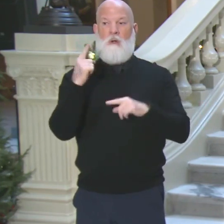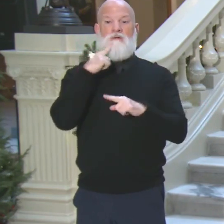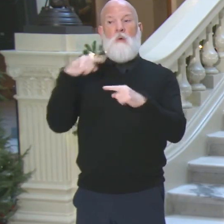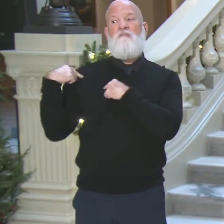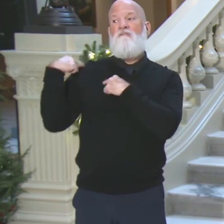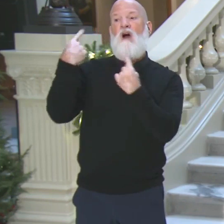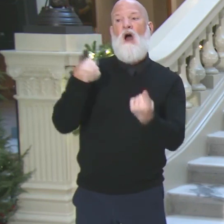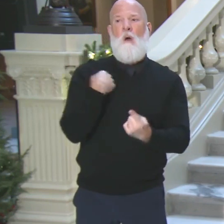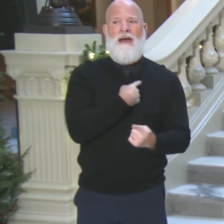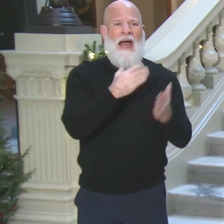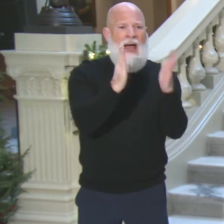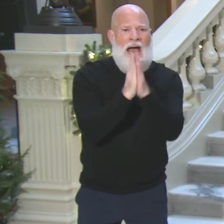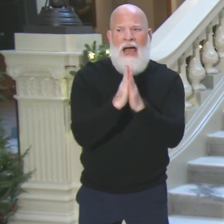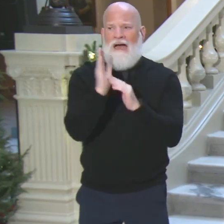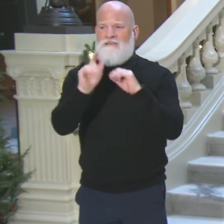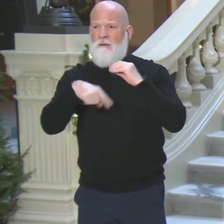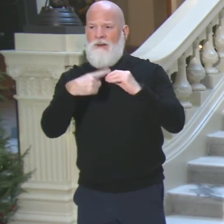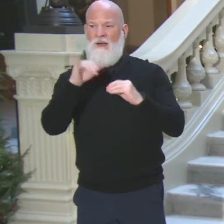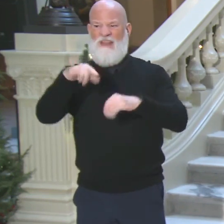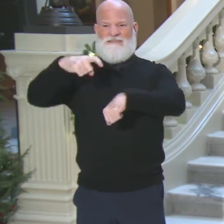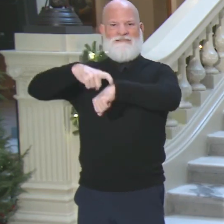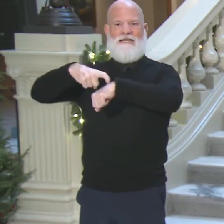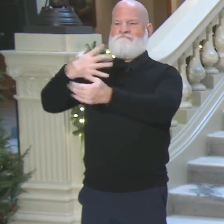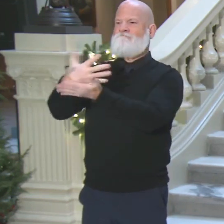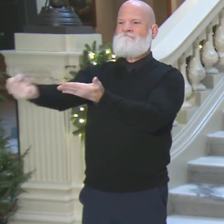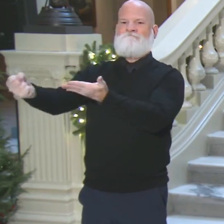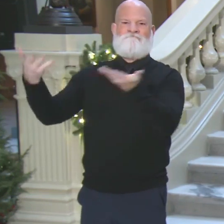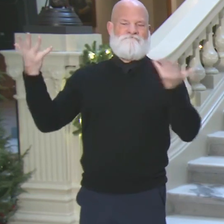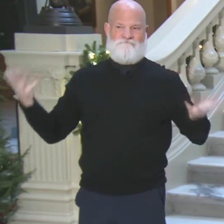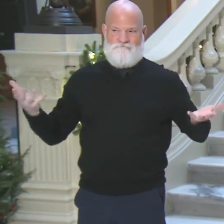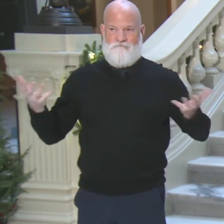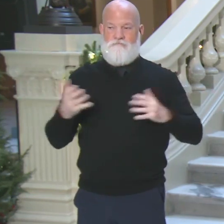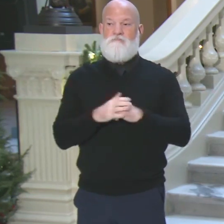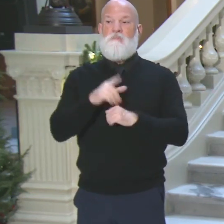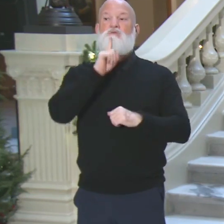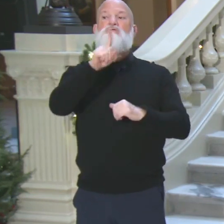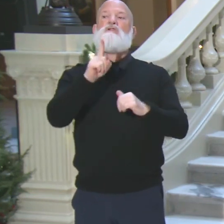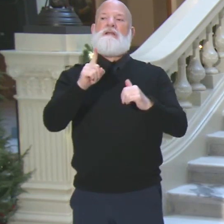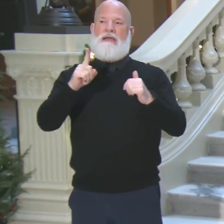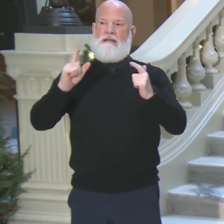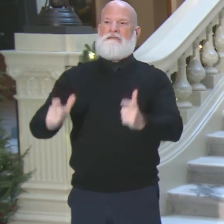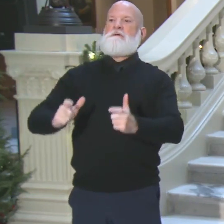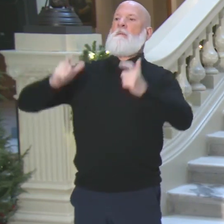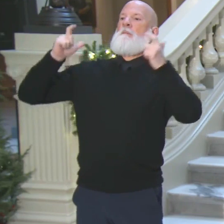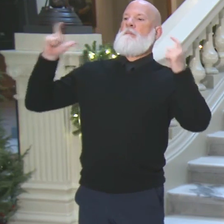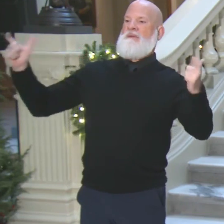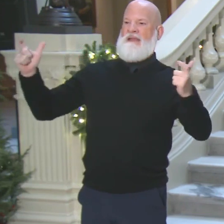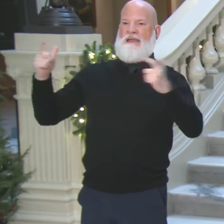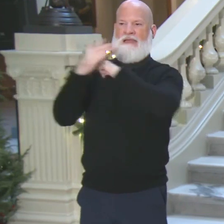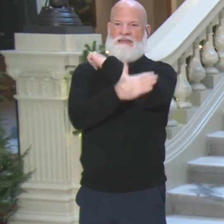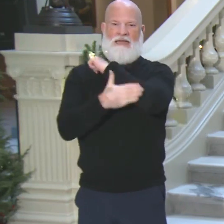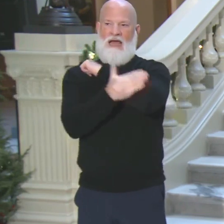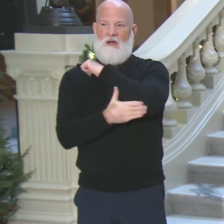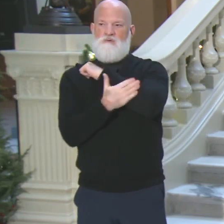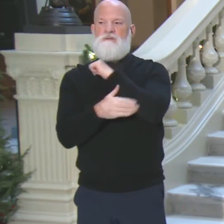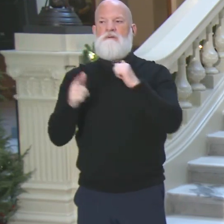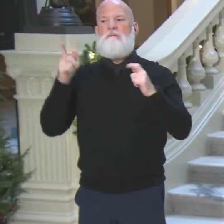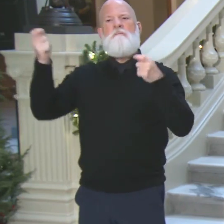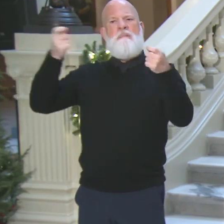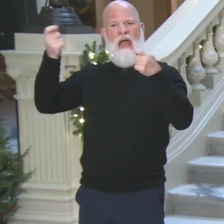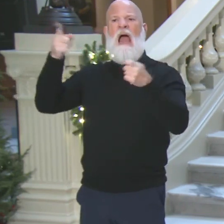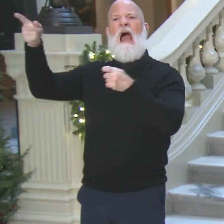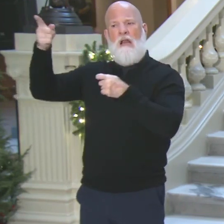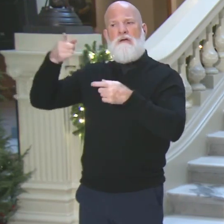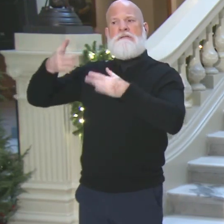the clock's running. The clock ran out. And it's a big, big county. They've had managerial issues. We know that. And of